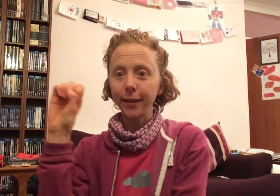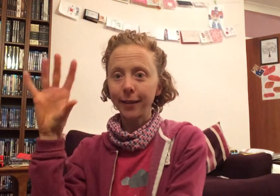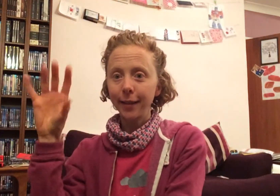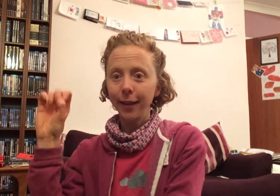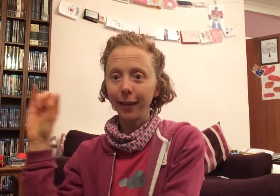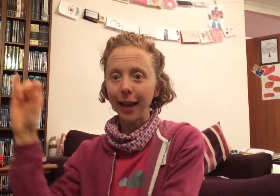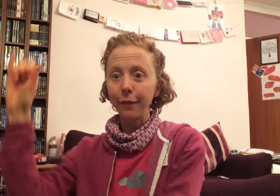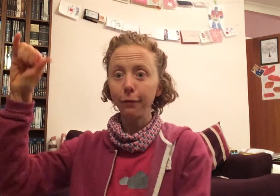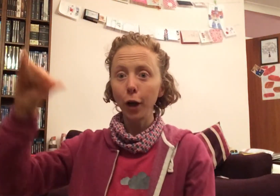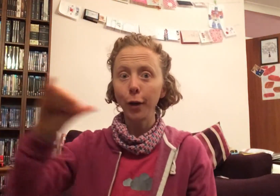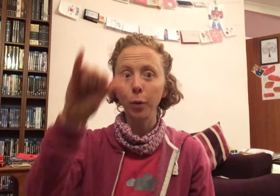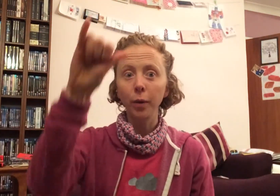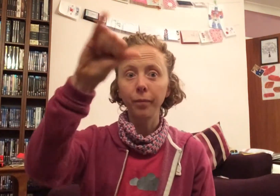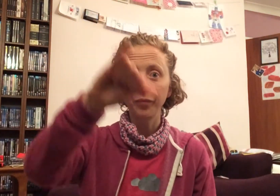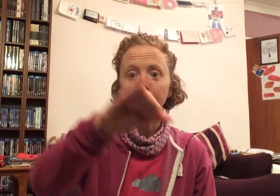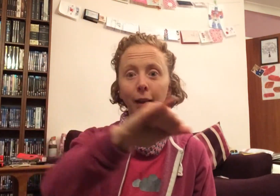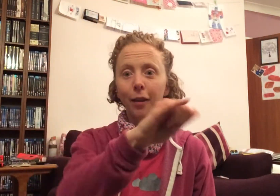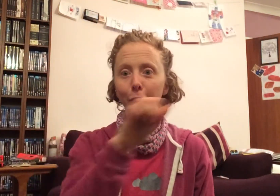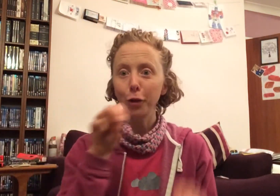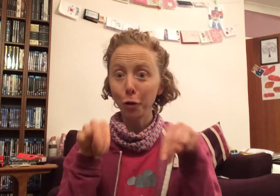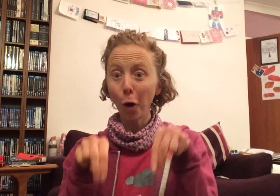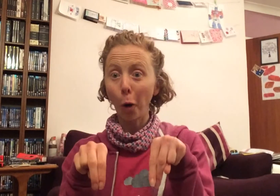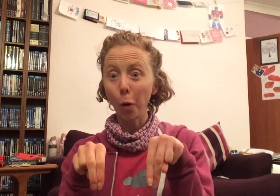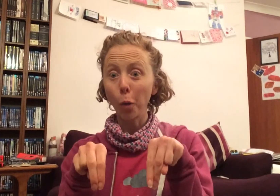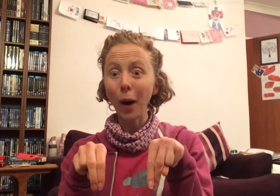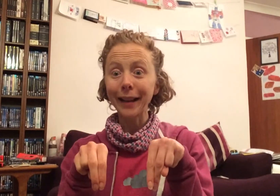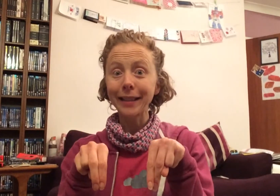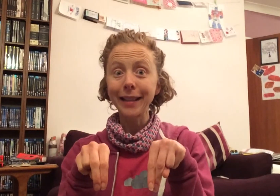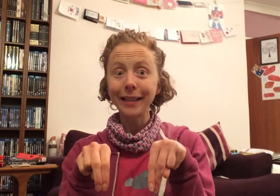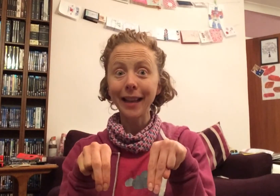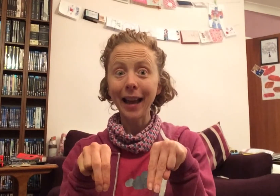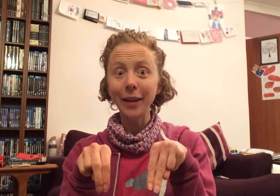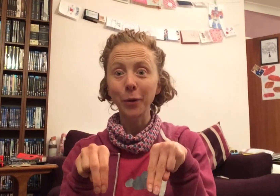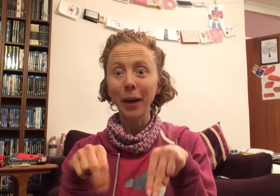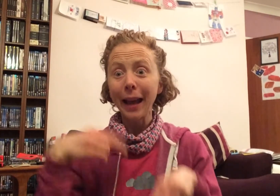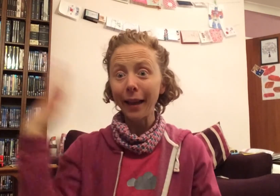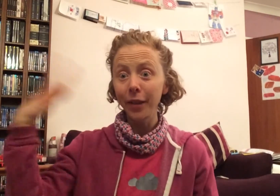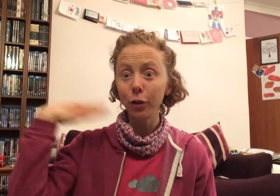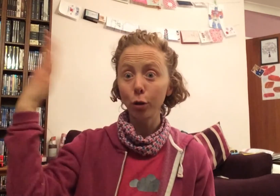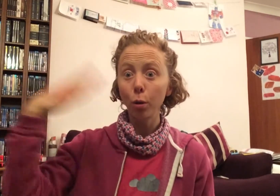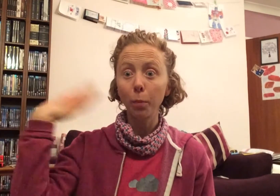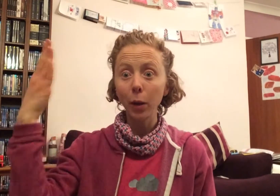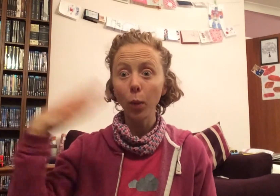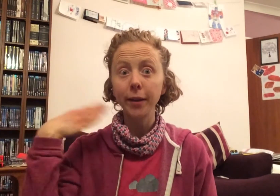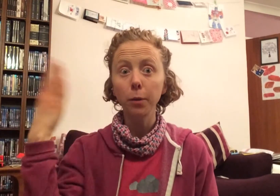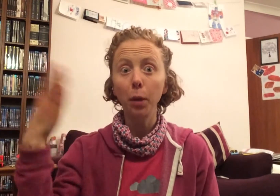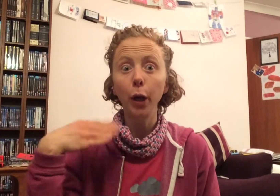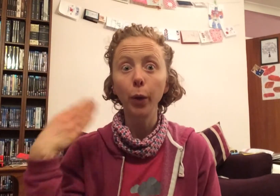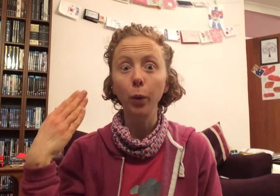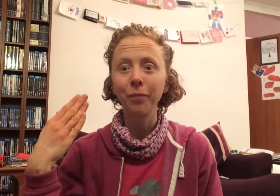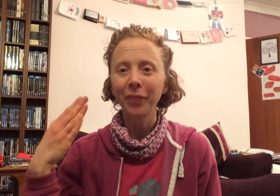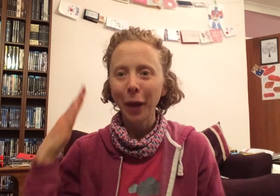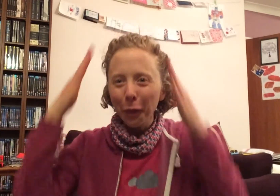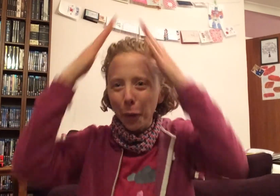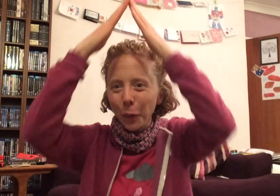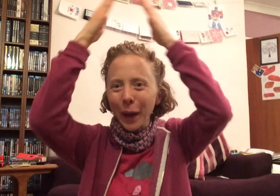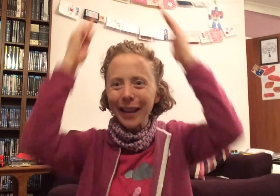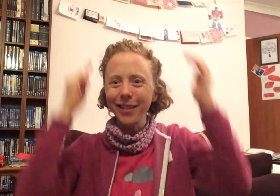they flew. The dog wagged his tail, and the stormy wind blew. The witch